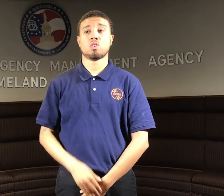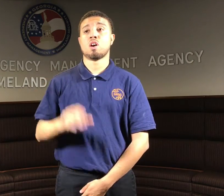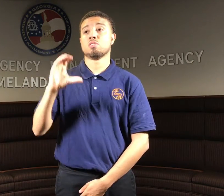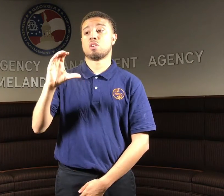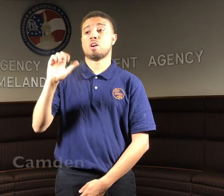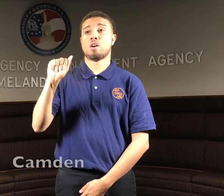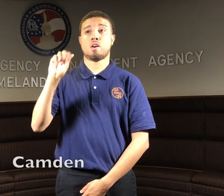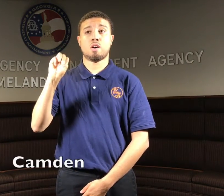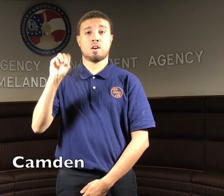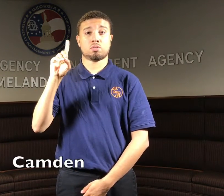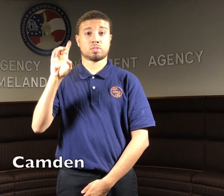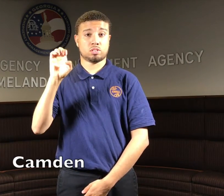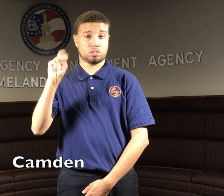Camden,